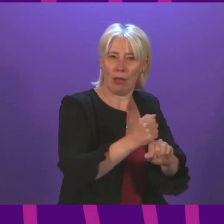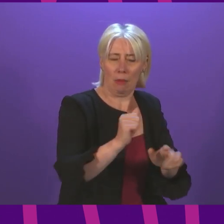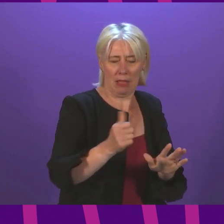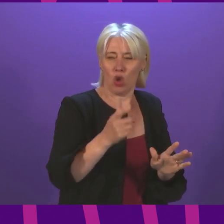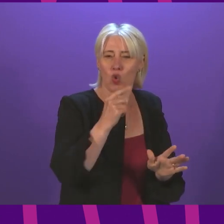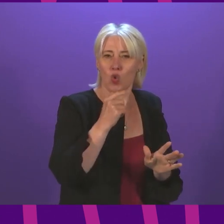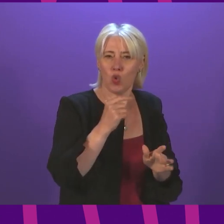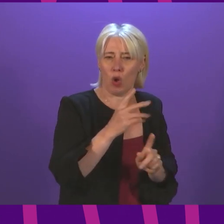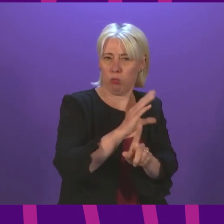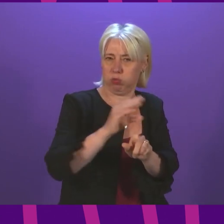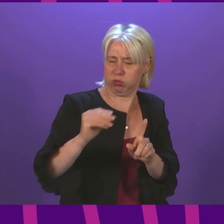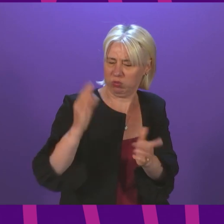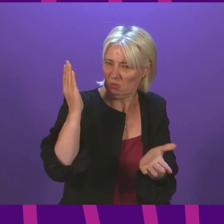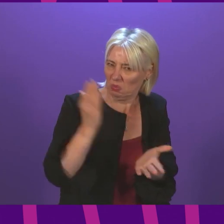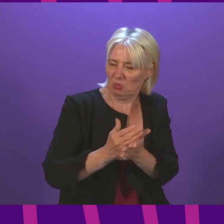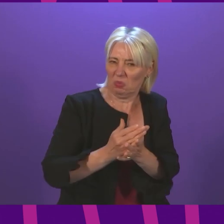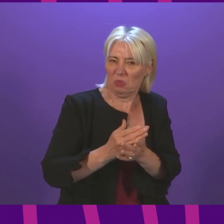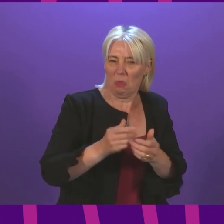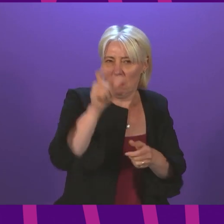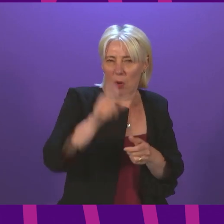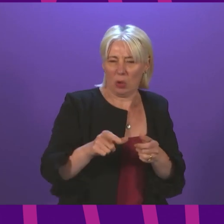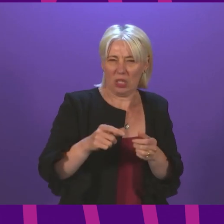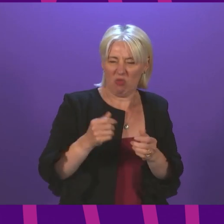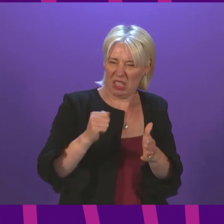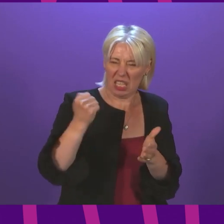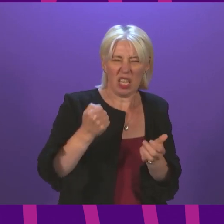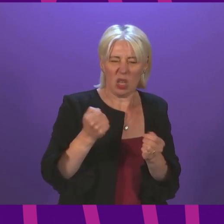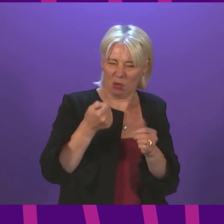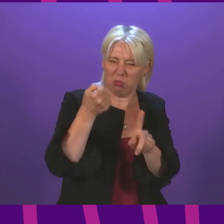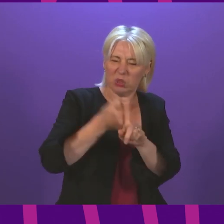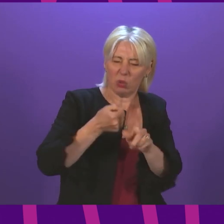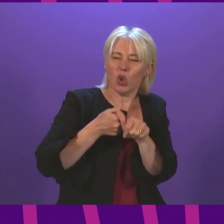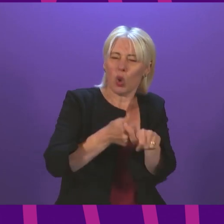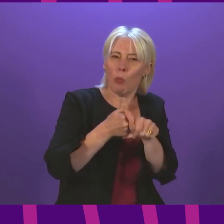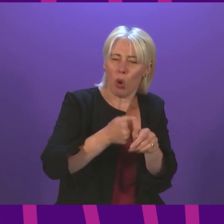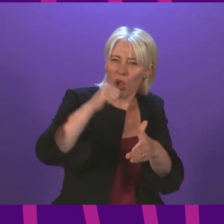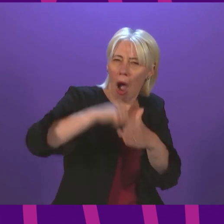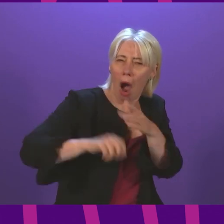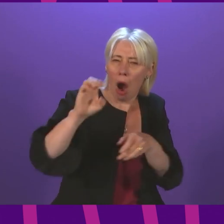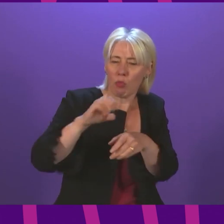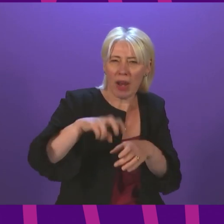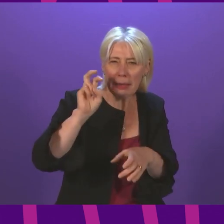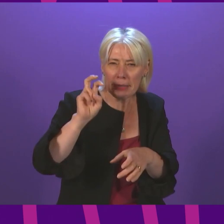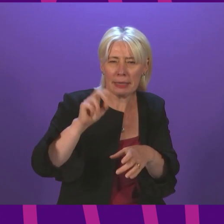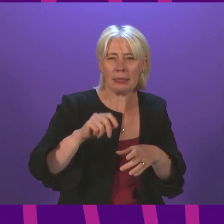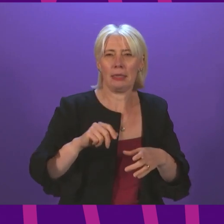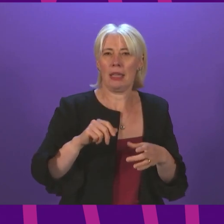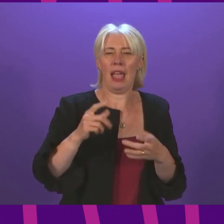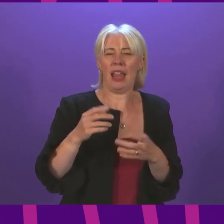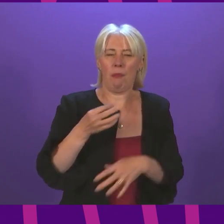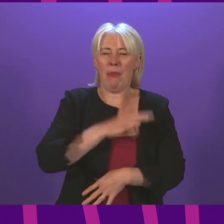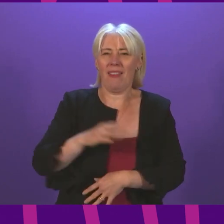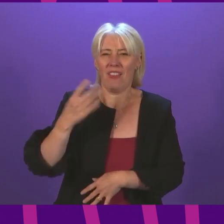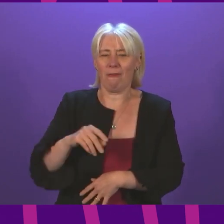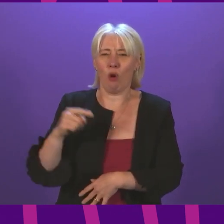peer, registered in a tax haven, advocates of a hard Brexit and funded by the spoils of Russian chaos in the 1990s.